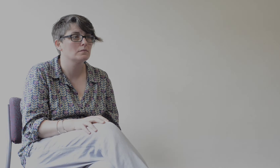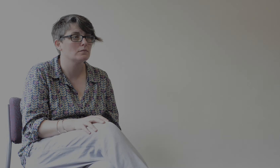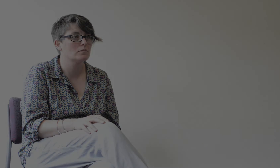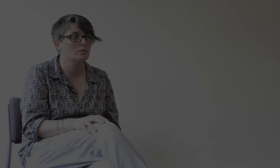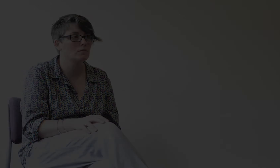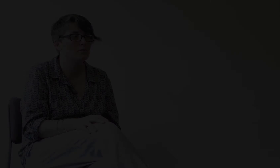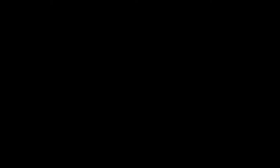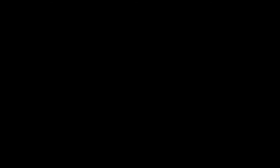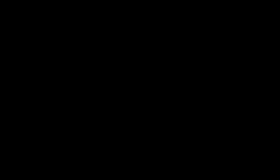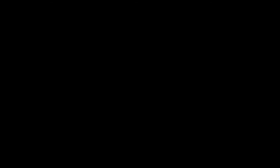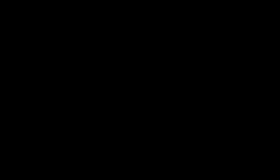difficult.